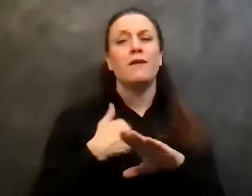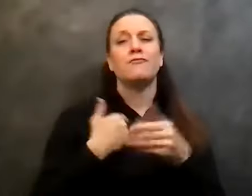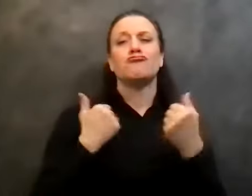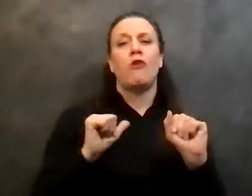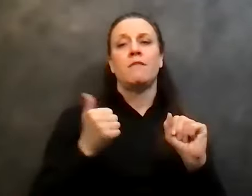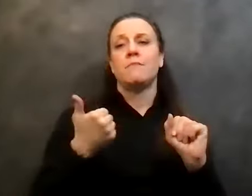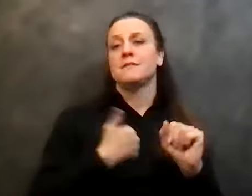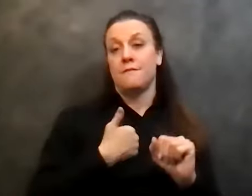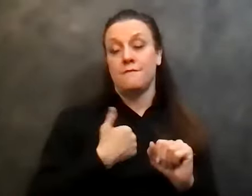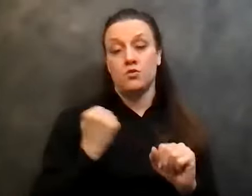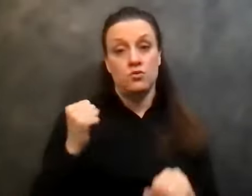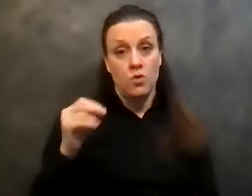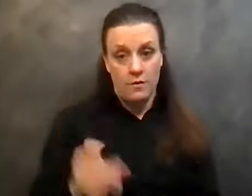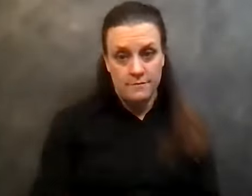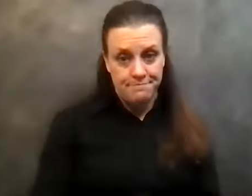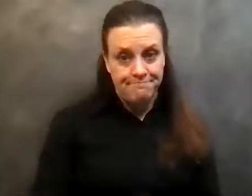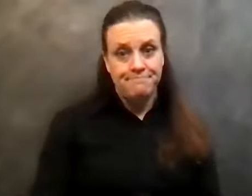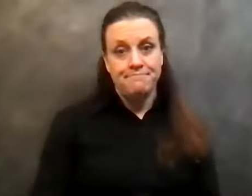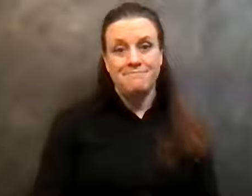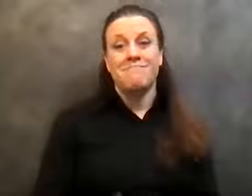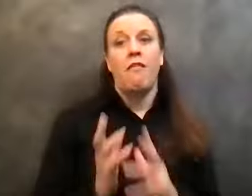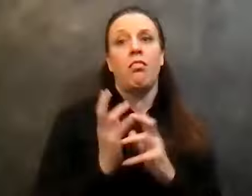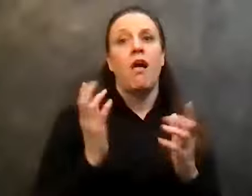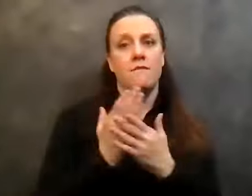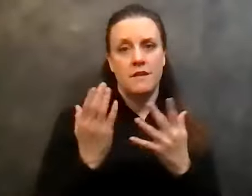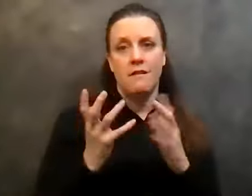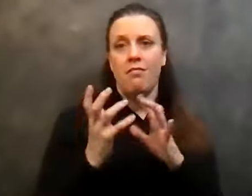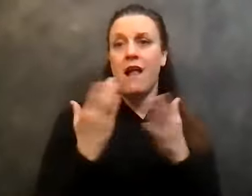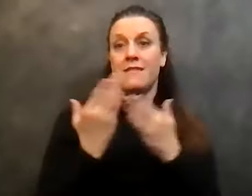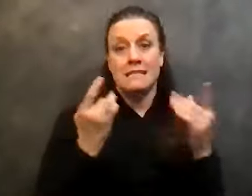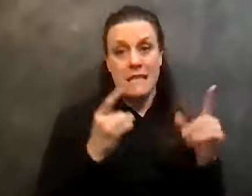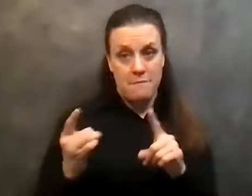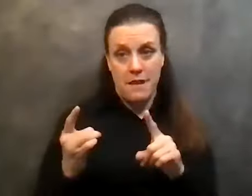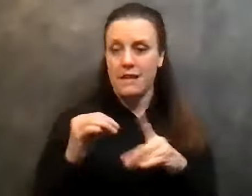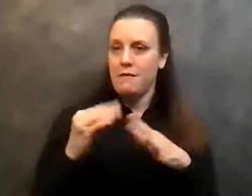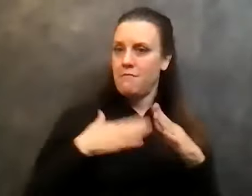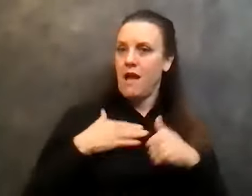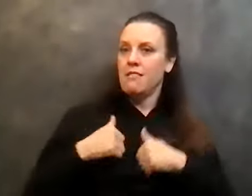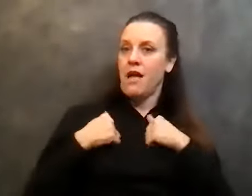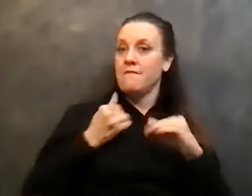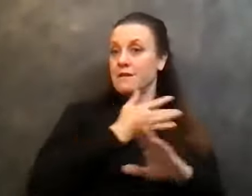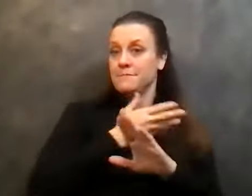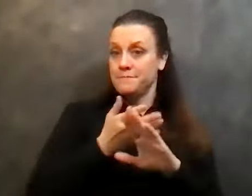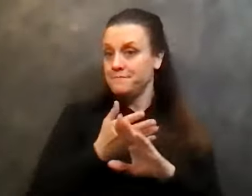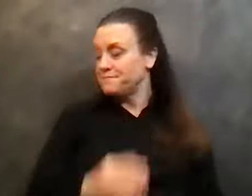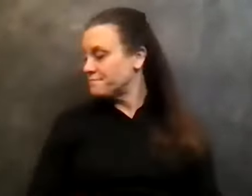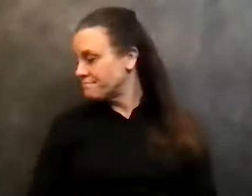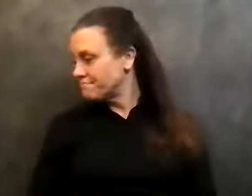And so, so a lot of things, a lot of things happened in my life. A lot of consequences.